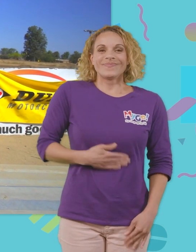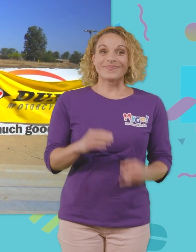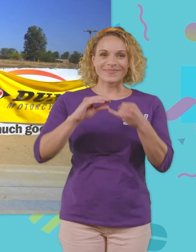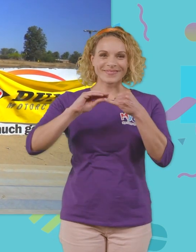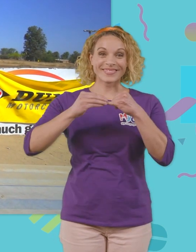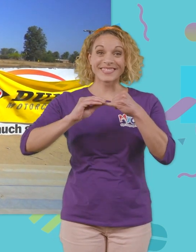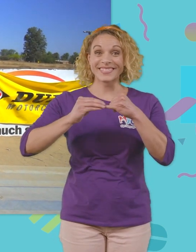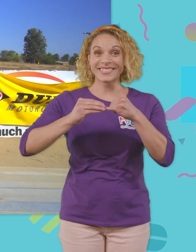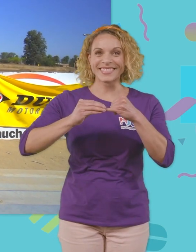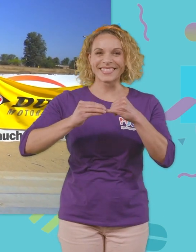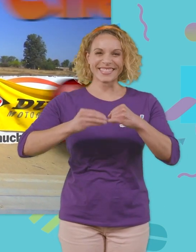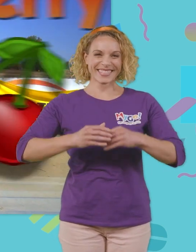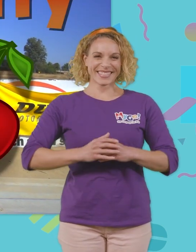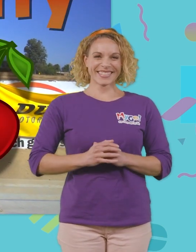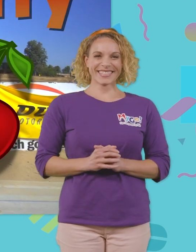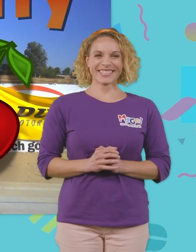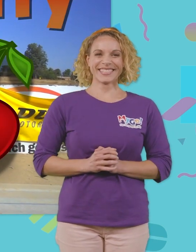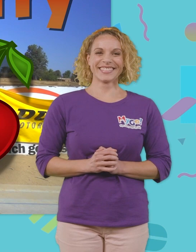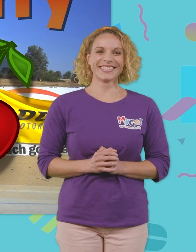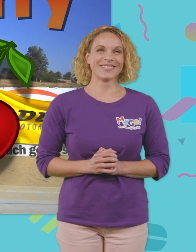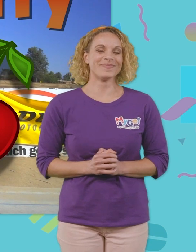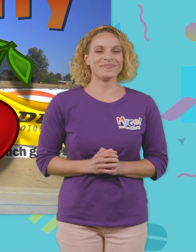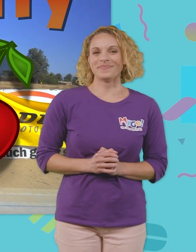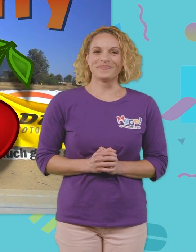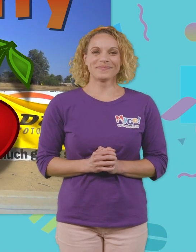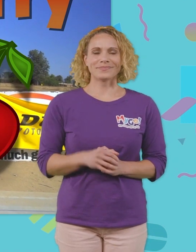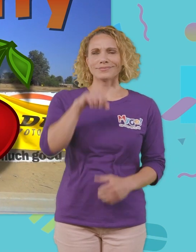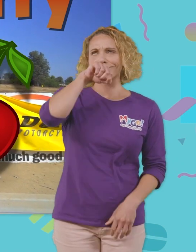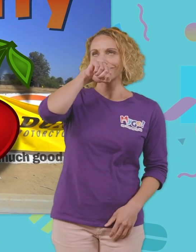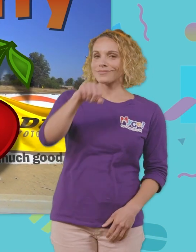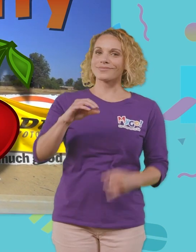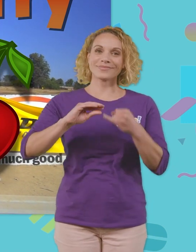yummy cherry. I love cherries.